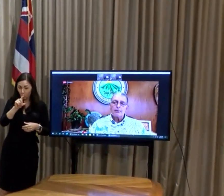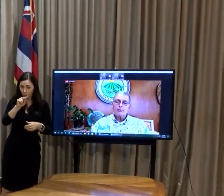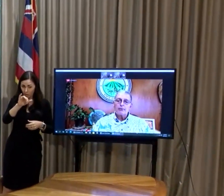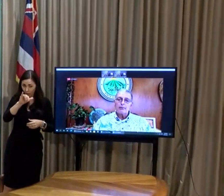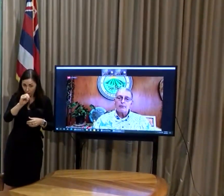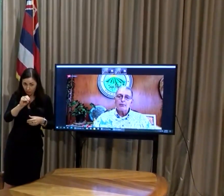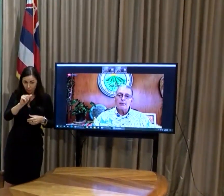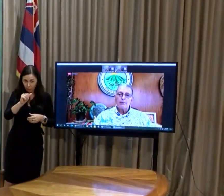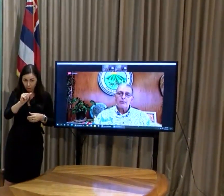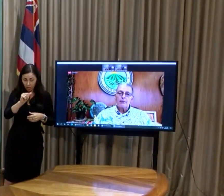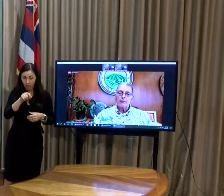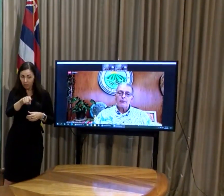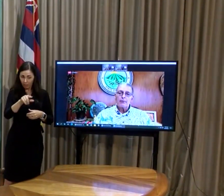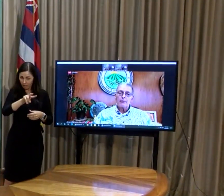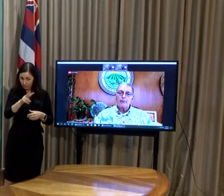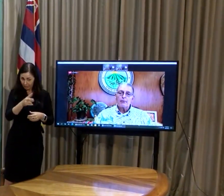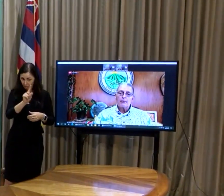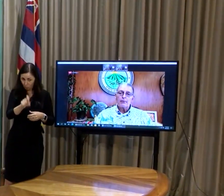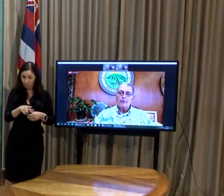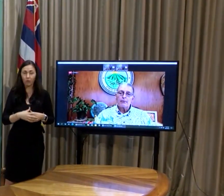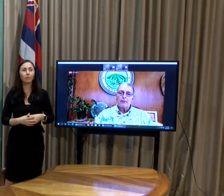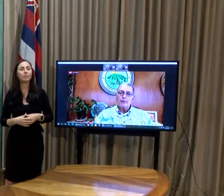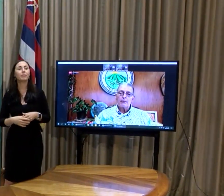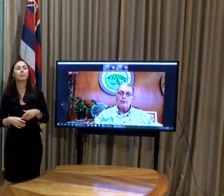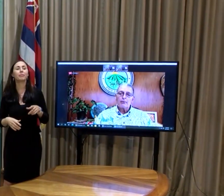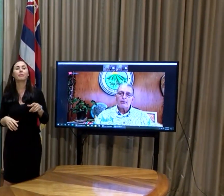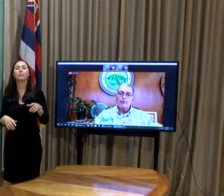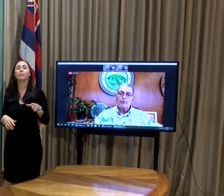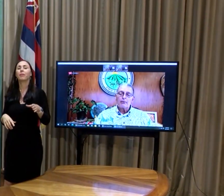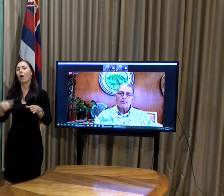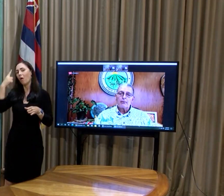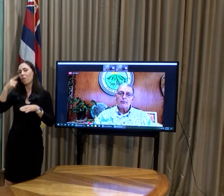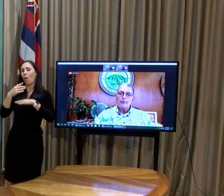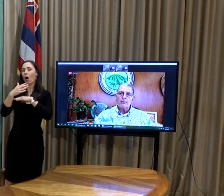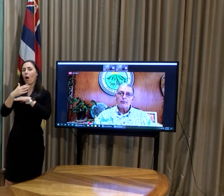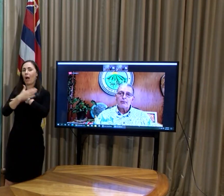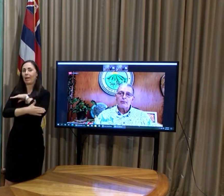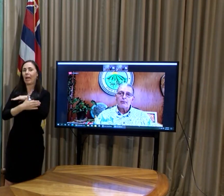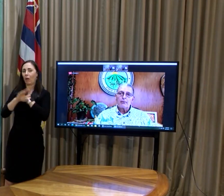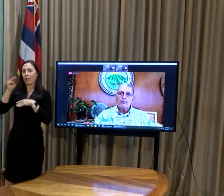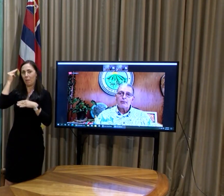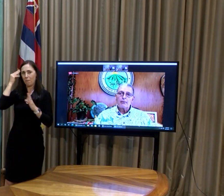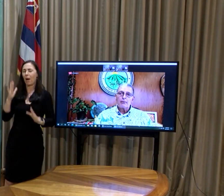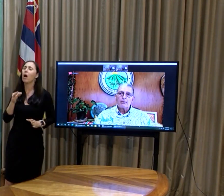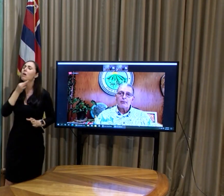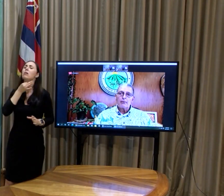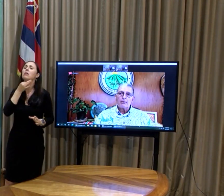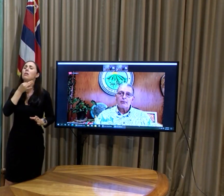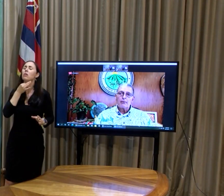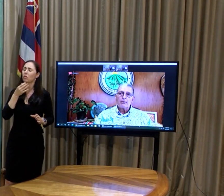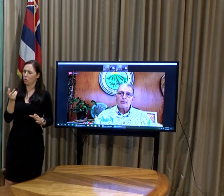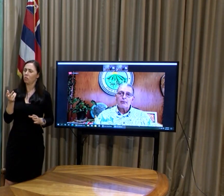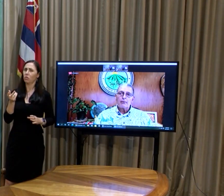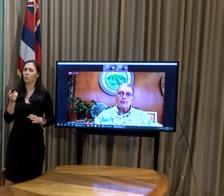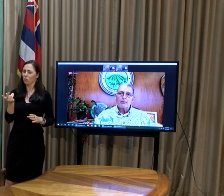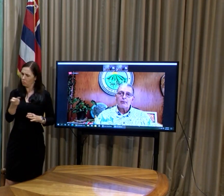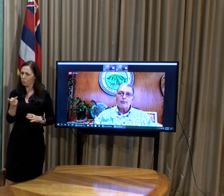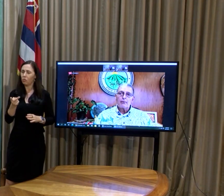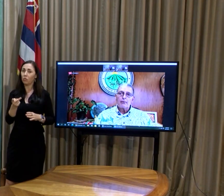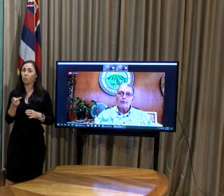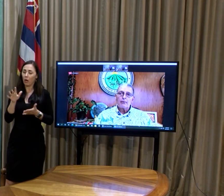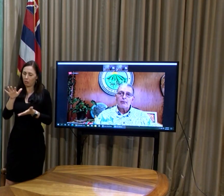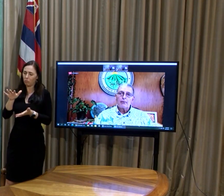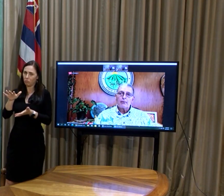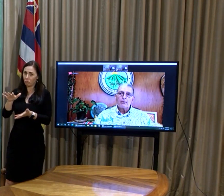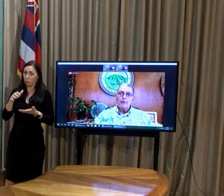Rick, we will get to you next. These are for the county mayors. I was wondering, because you guys are also getting some tranche of